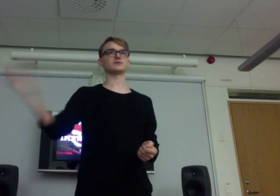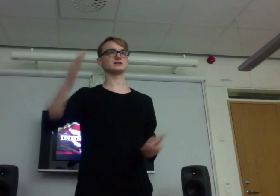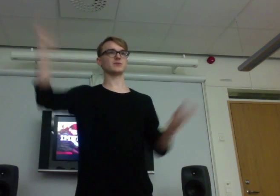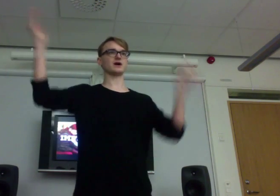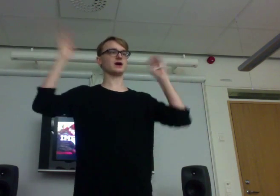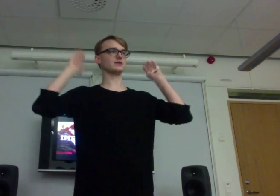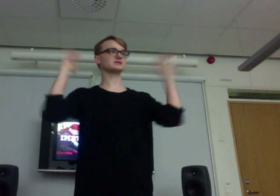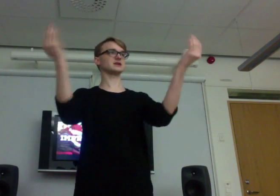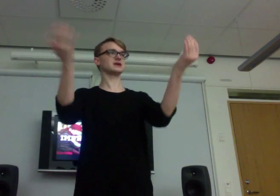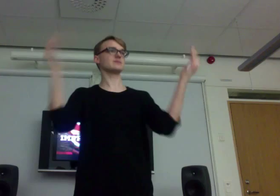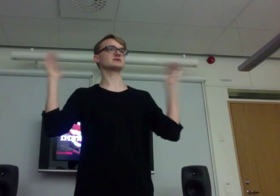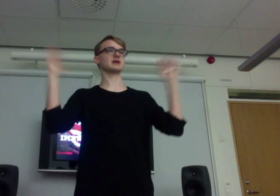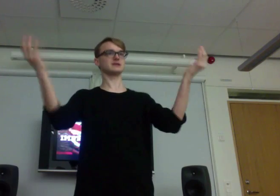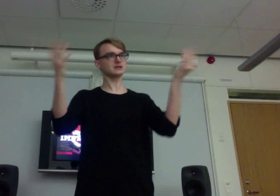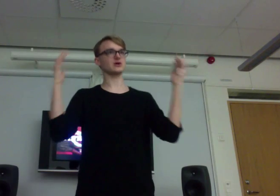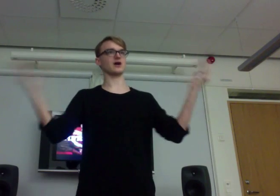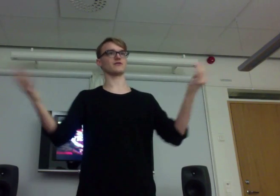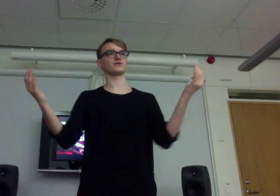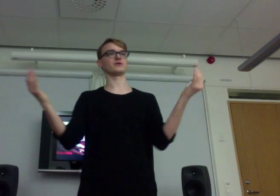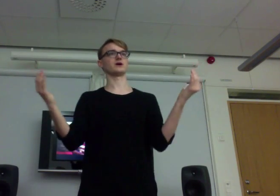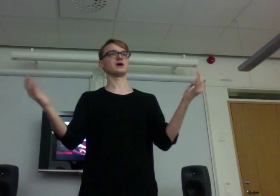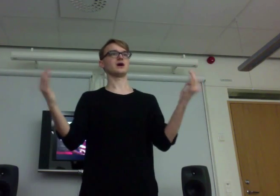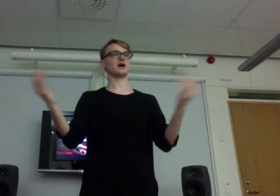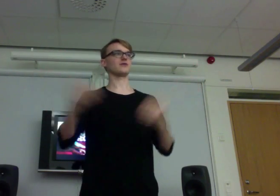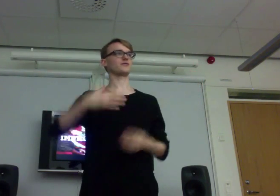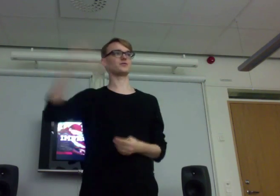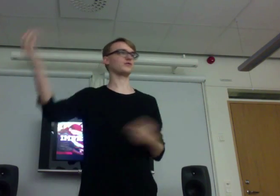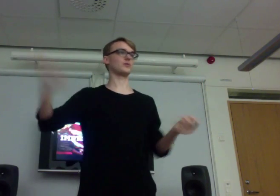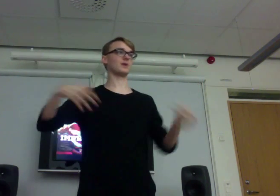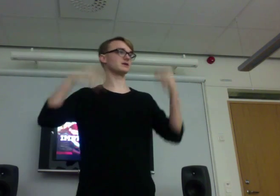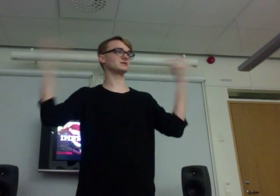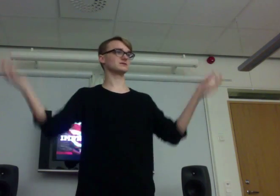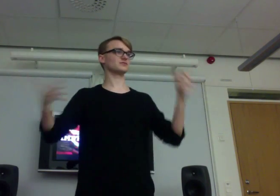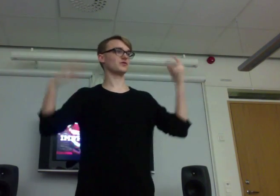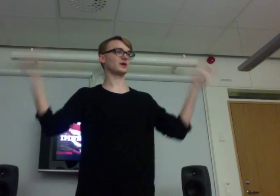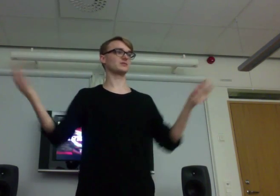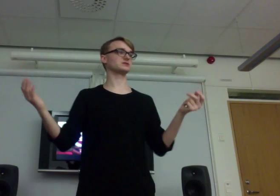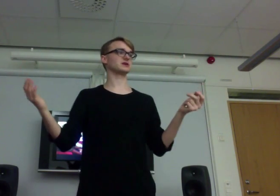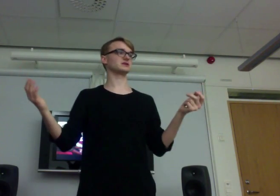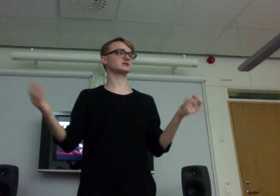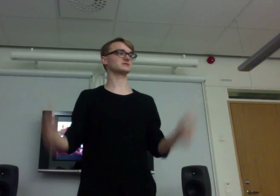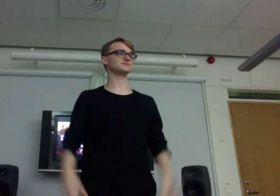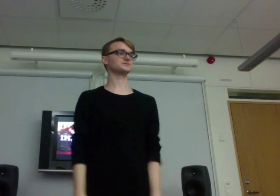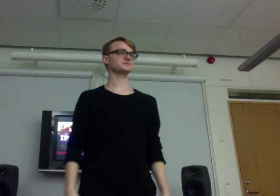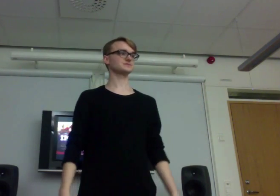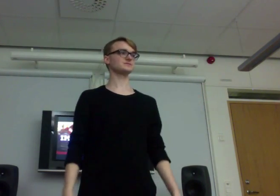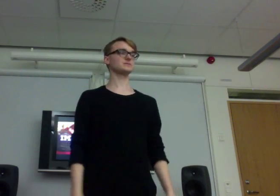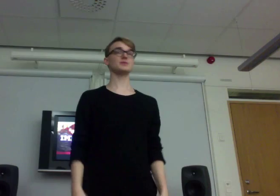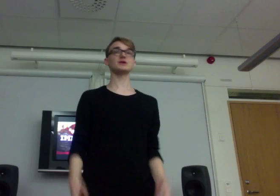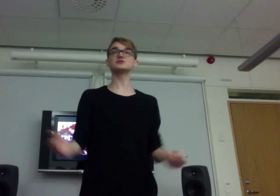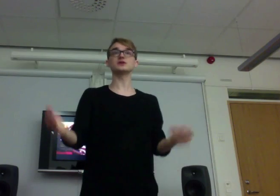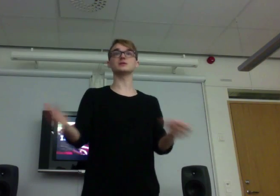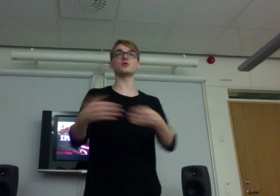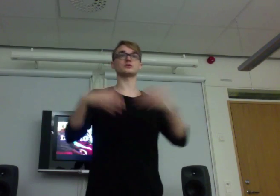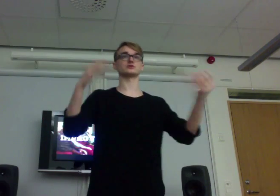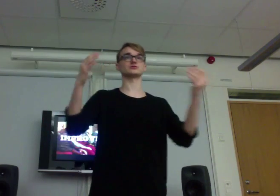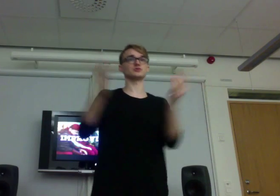That's the limits I need to have for my imagination. But, it's really important to